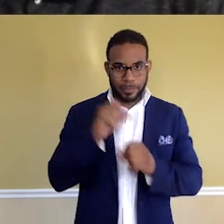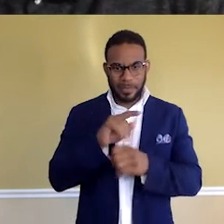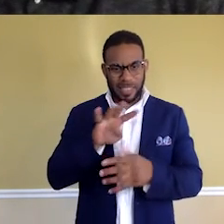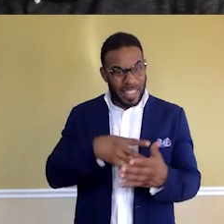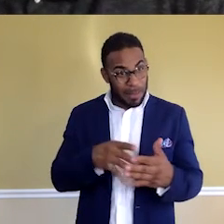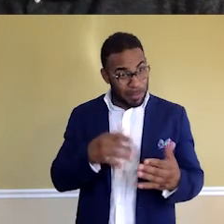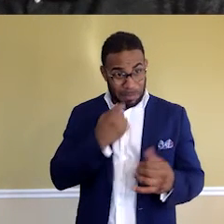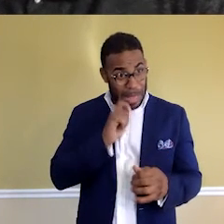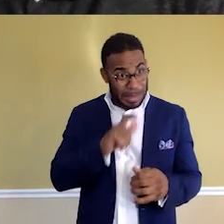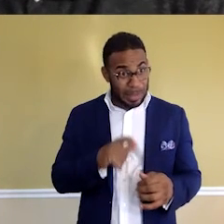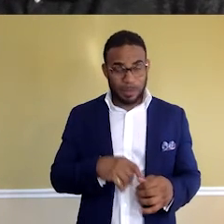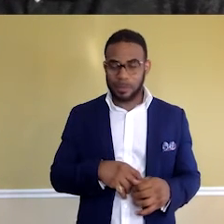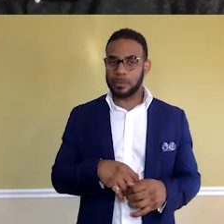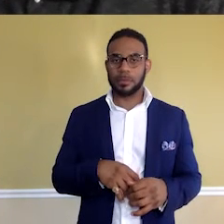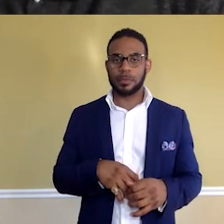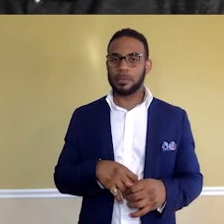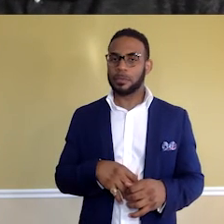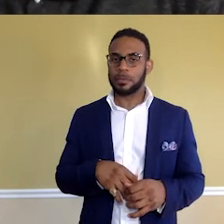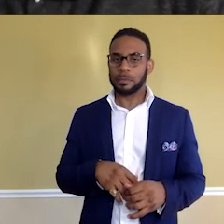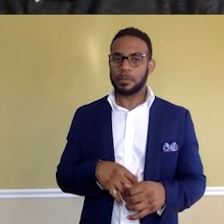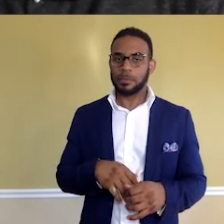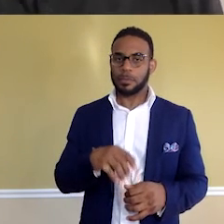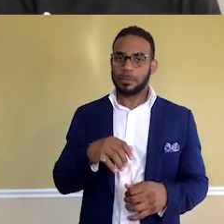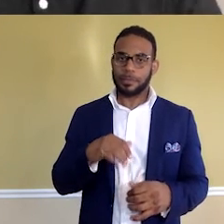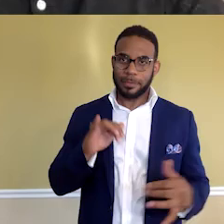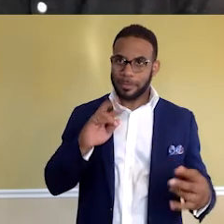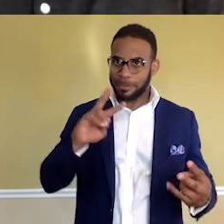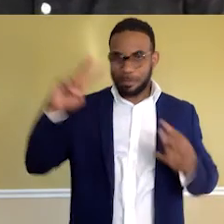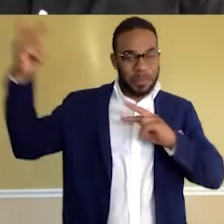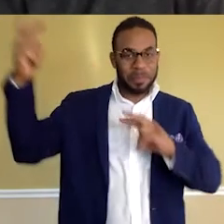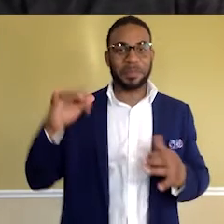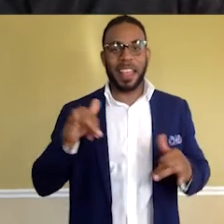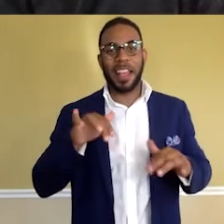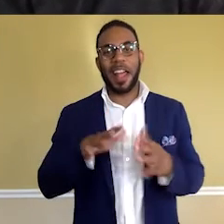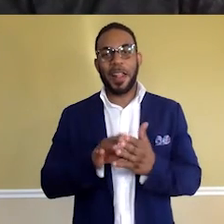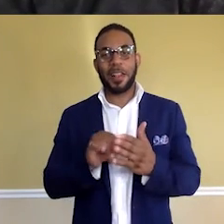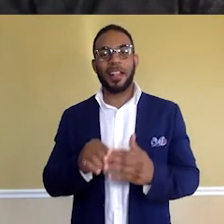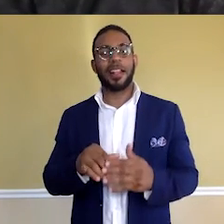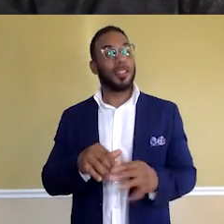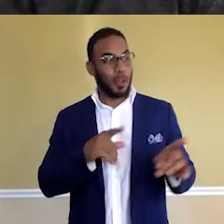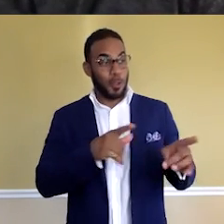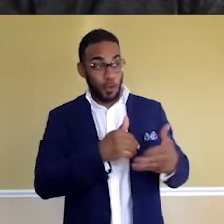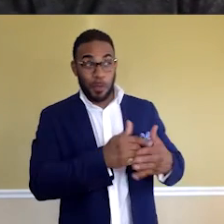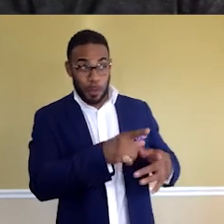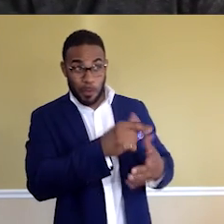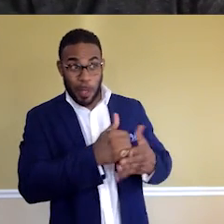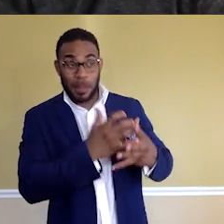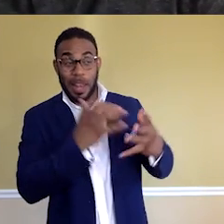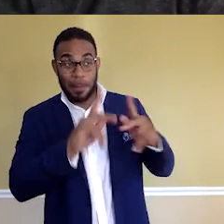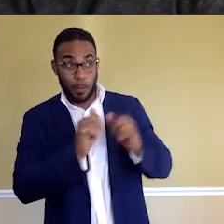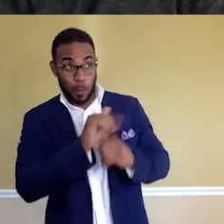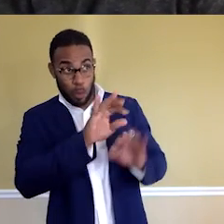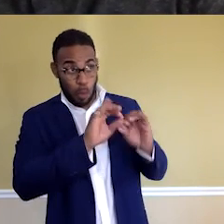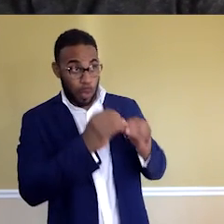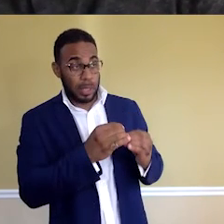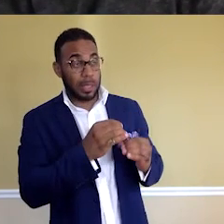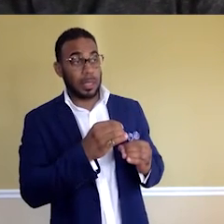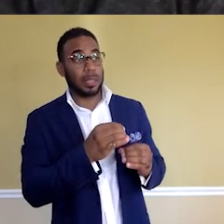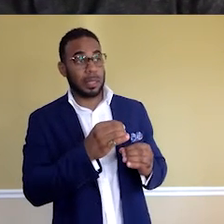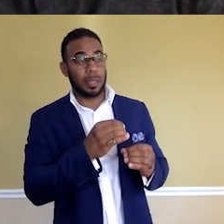is and come back to the website. That was it. So you've helped a lot of people with your organization, Dev Careers. How many people